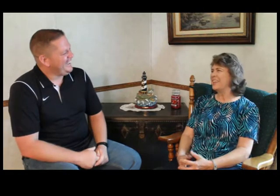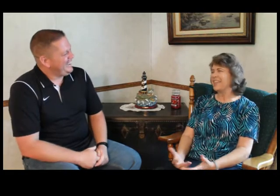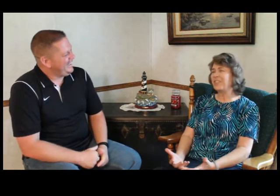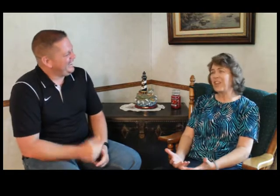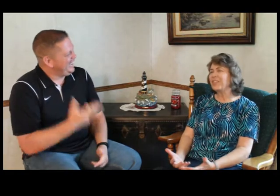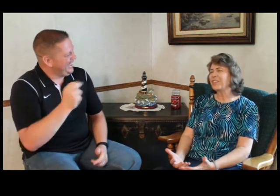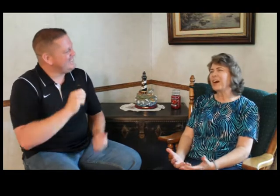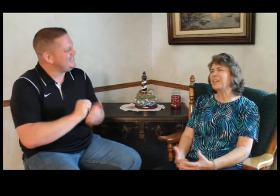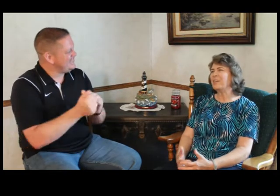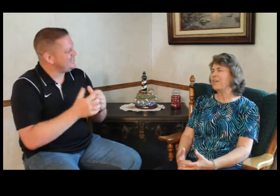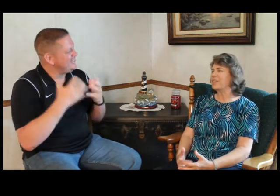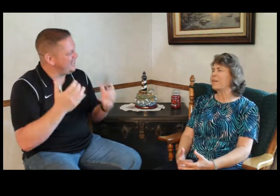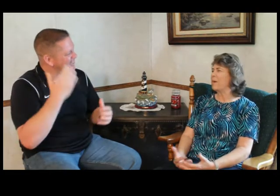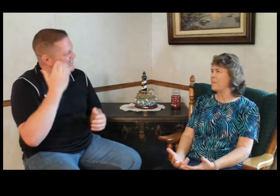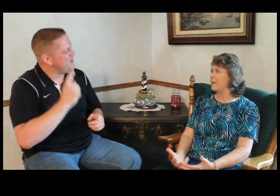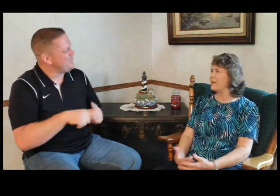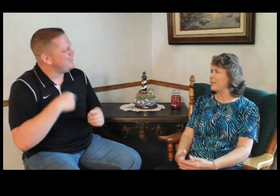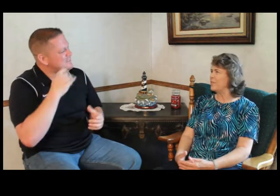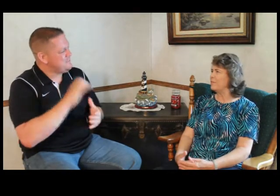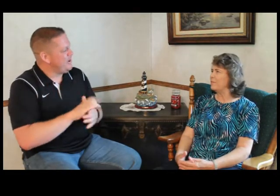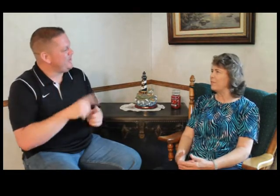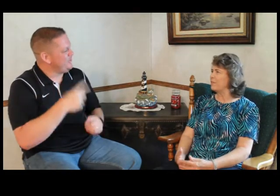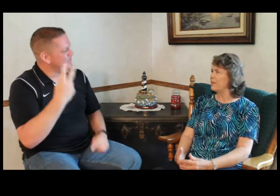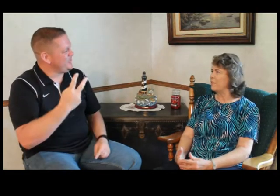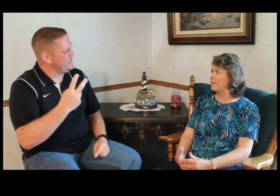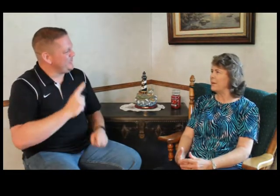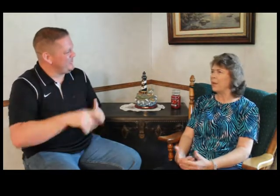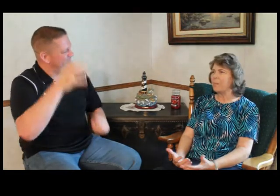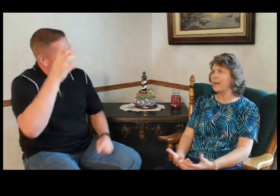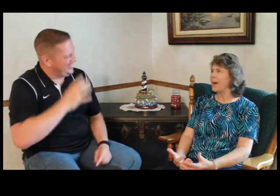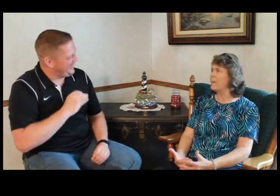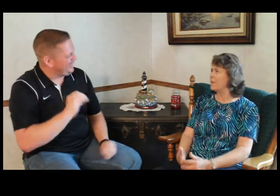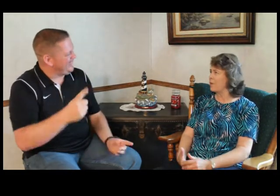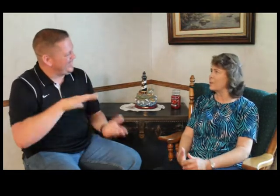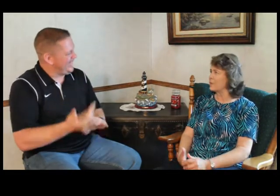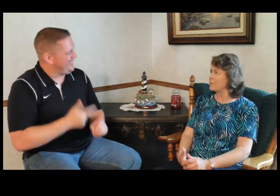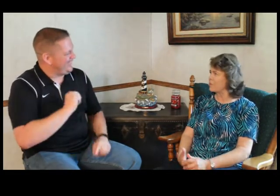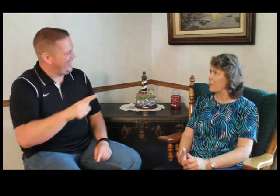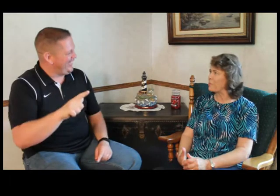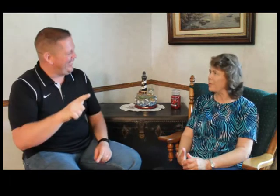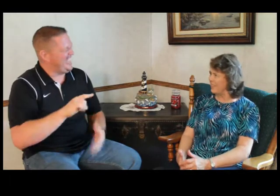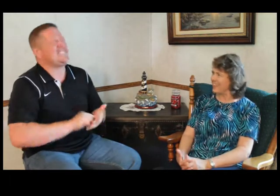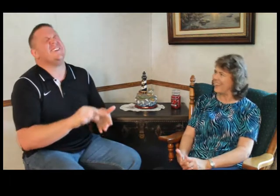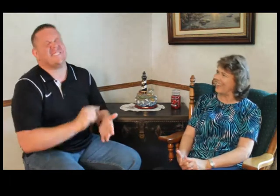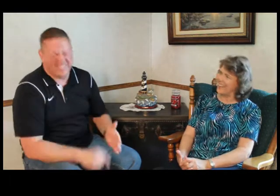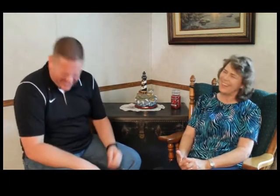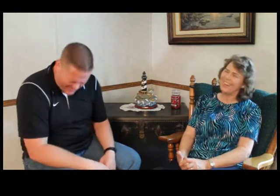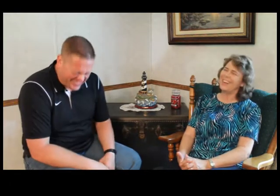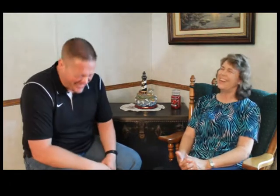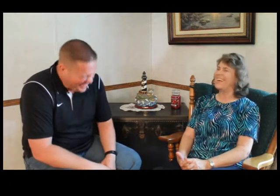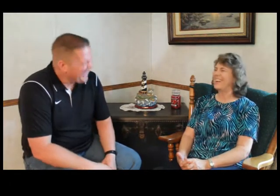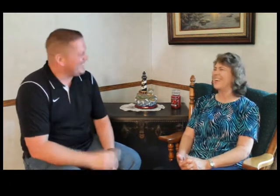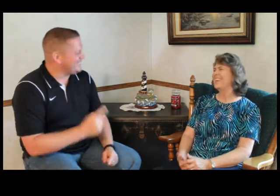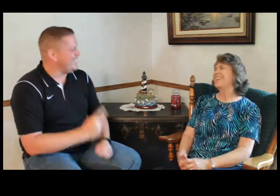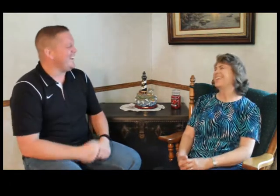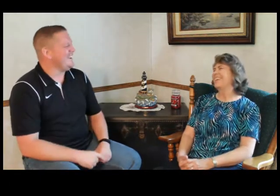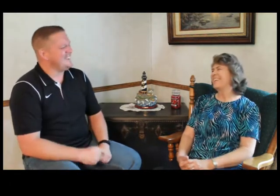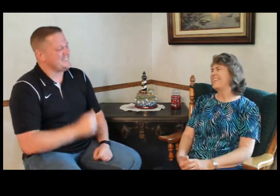He's changed a lot. You know, I always say, well, I've been married to two different men. Nobody died, but it's all scriptural. It's all scriptural. That's right. That's a